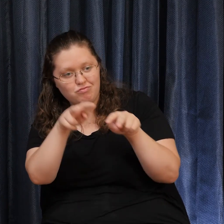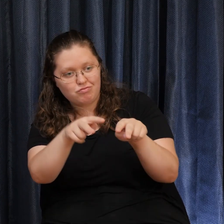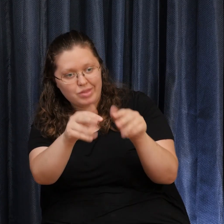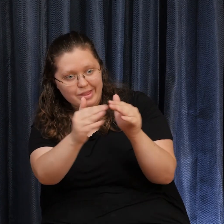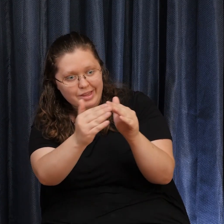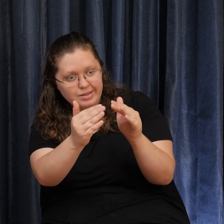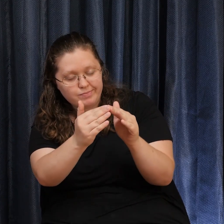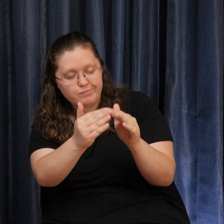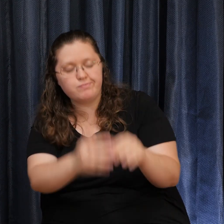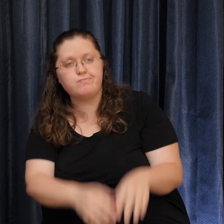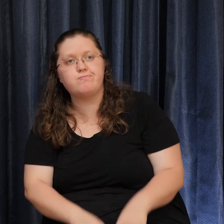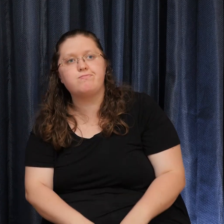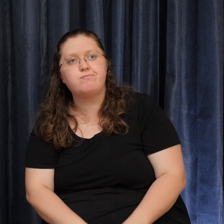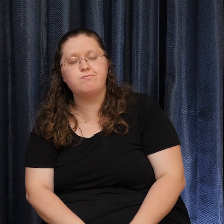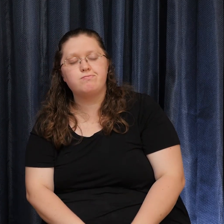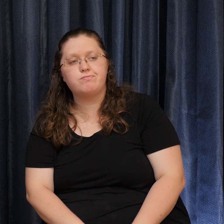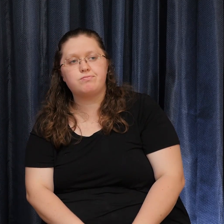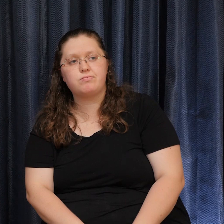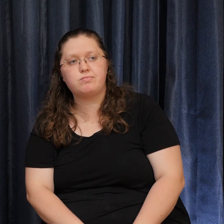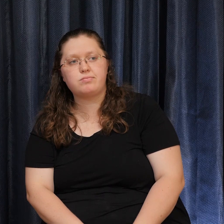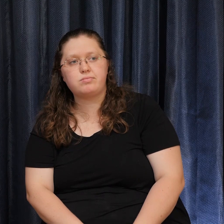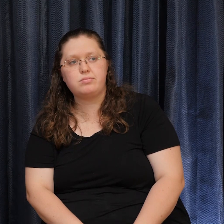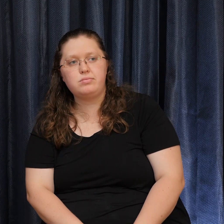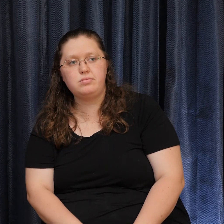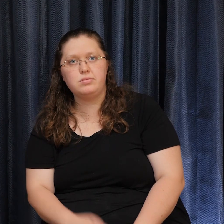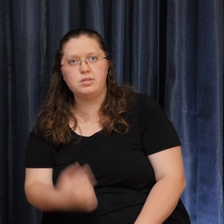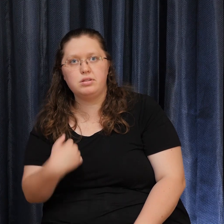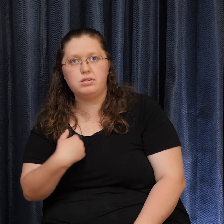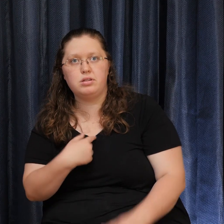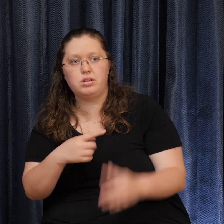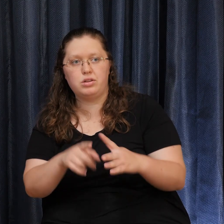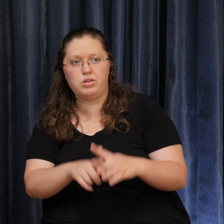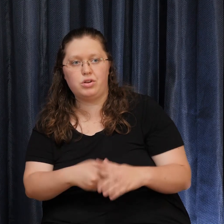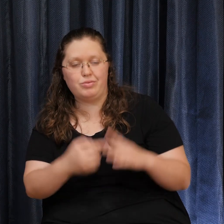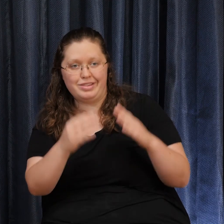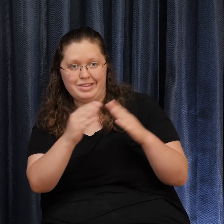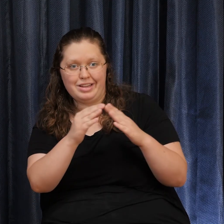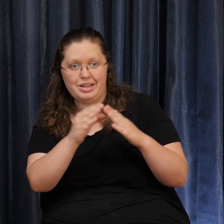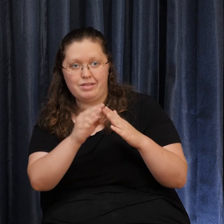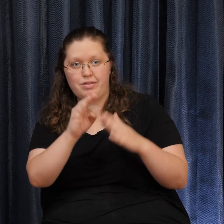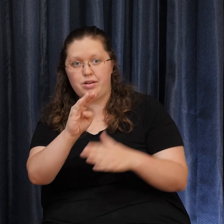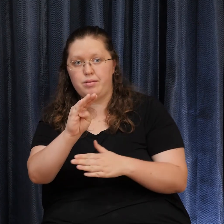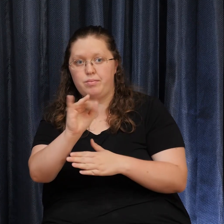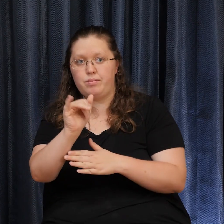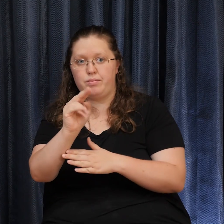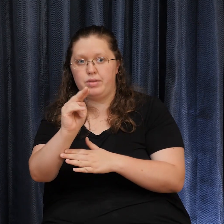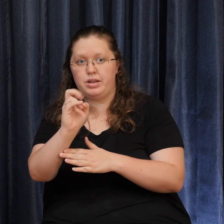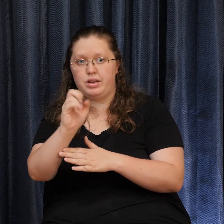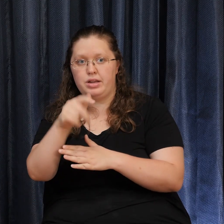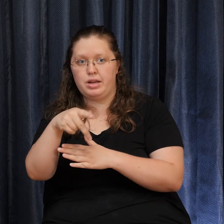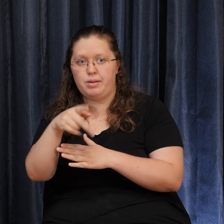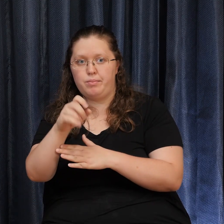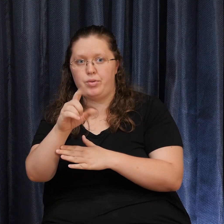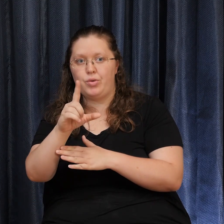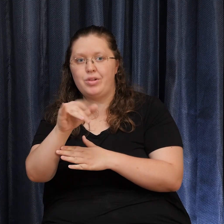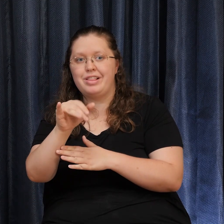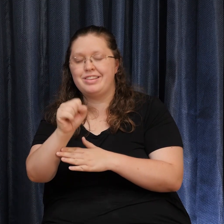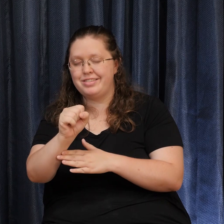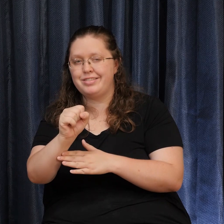We begin With the city Of Minneapolis And we begin With the life Of